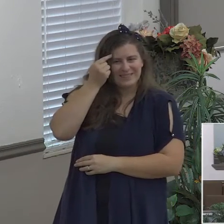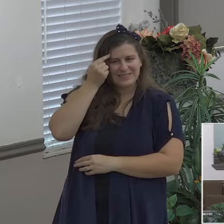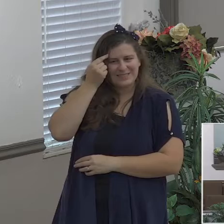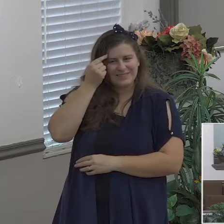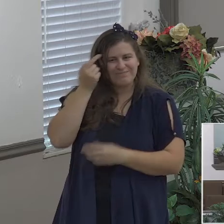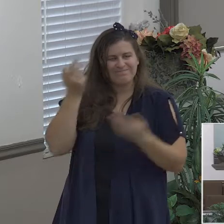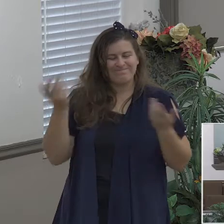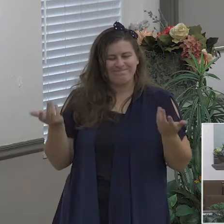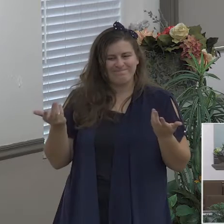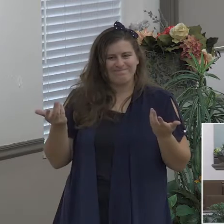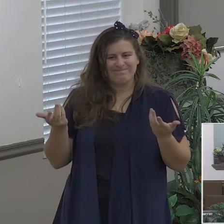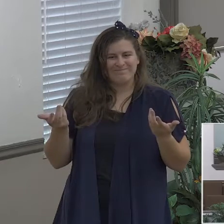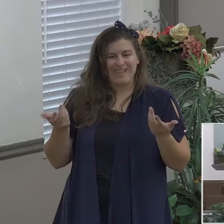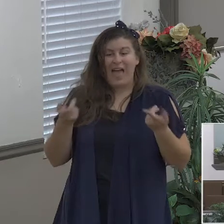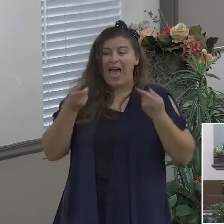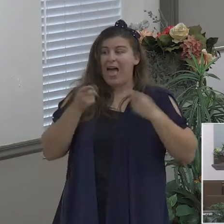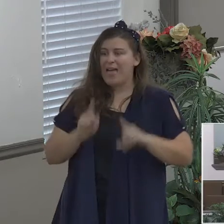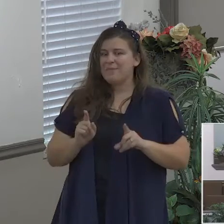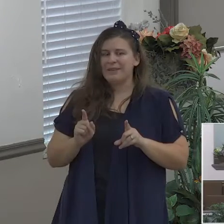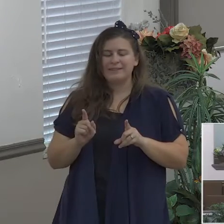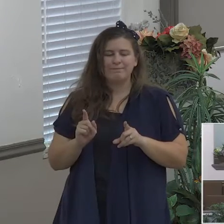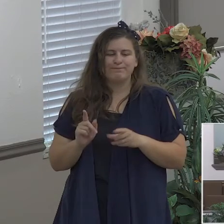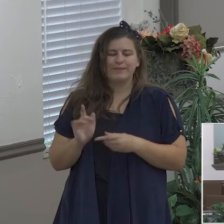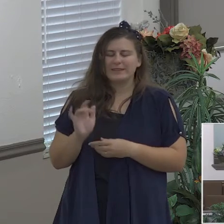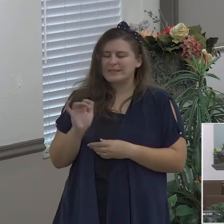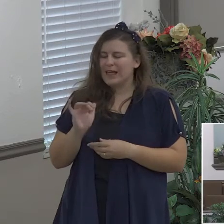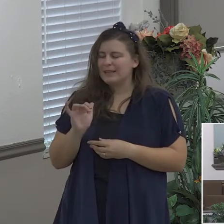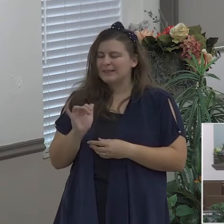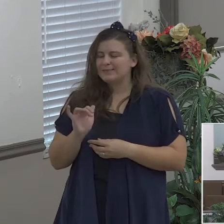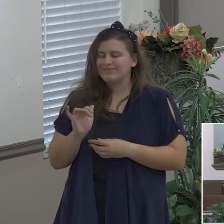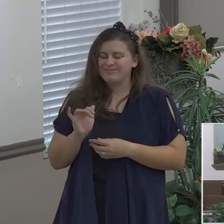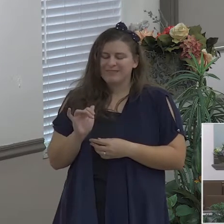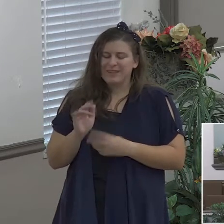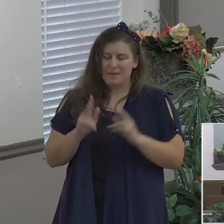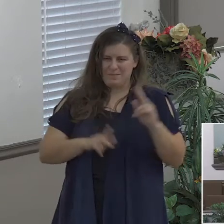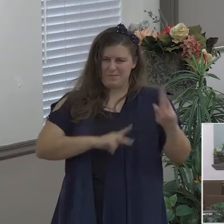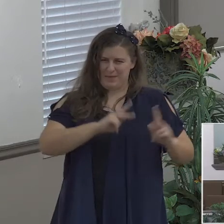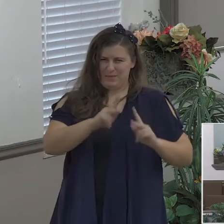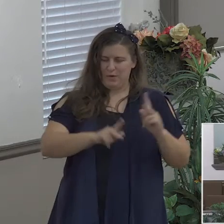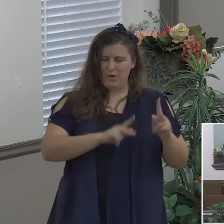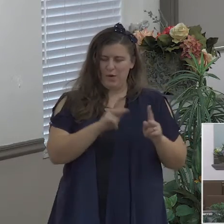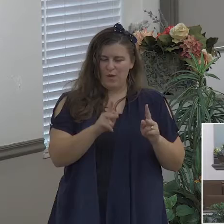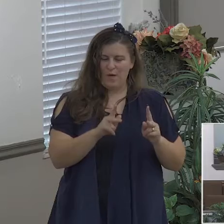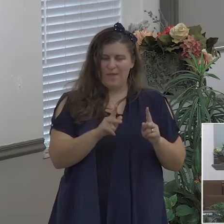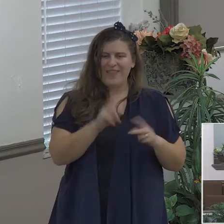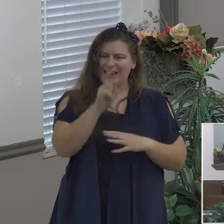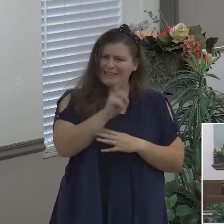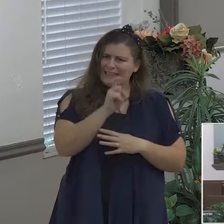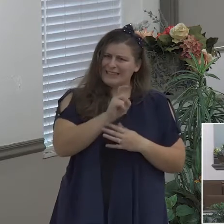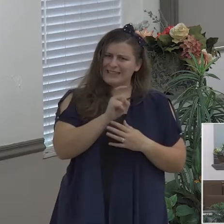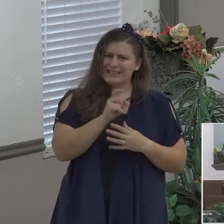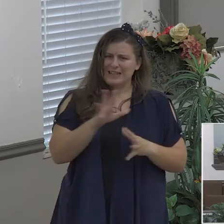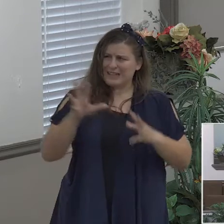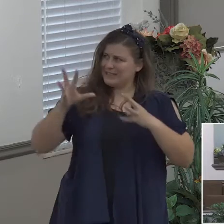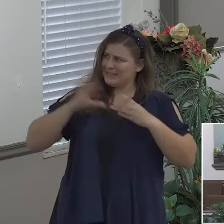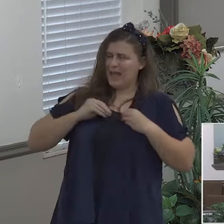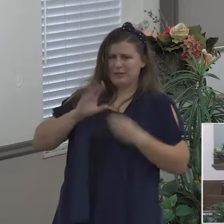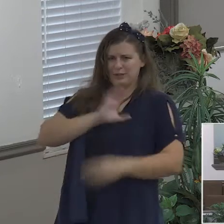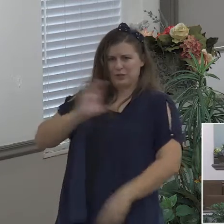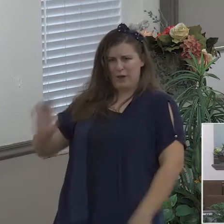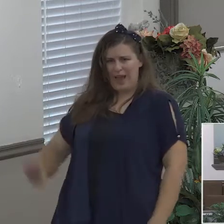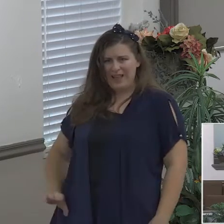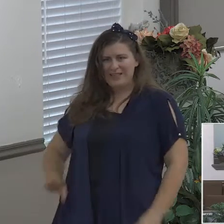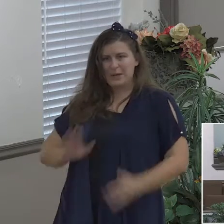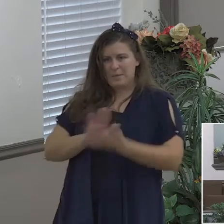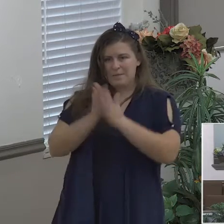especially those who who need to be saved who in their own minds think they're okay they